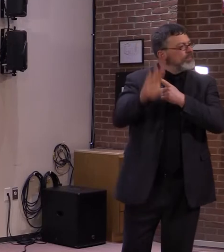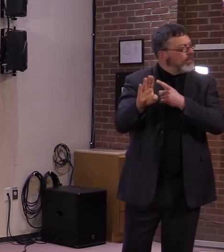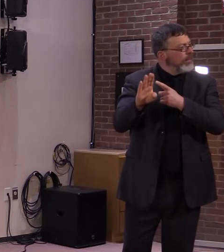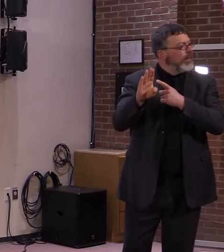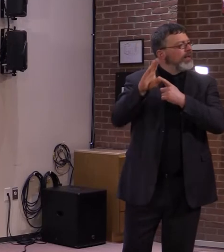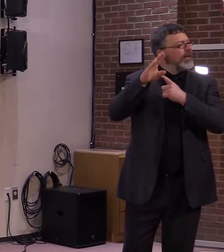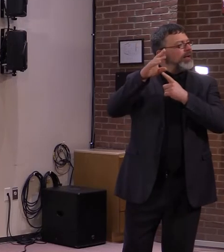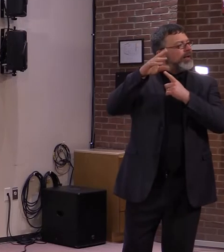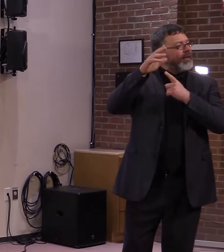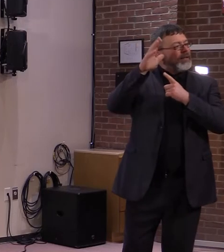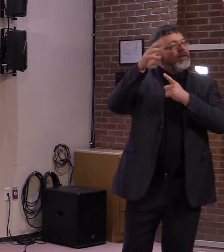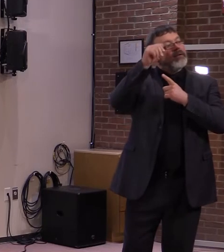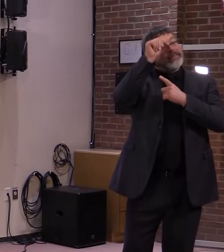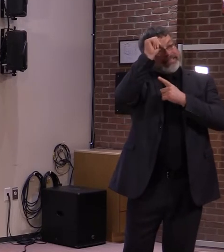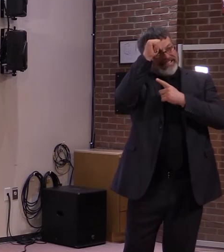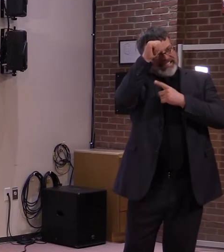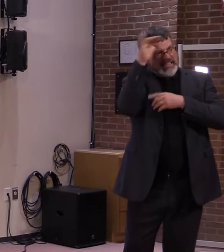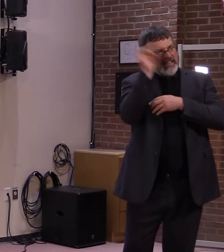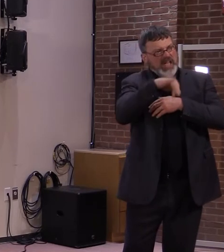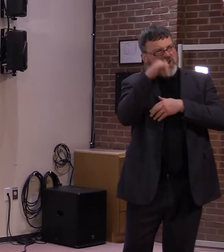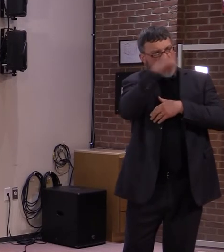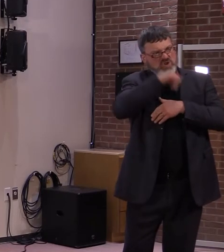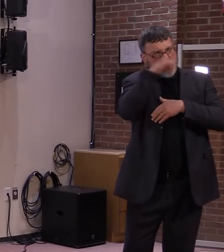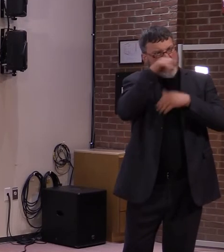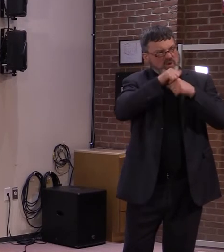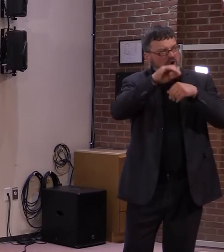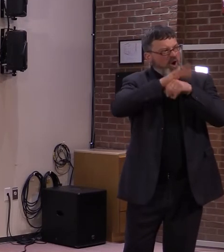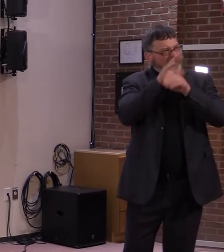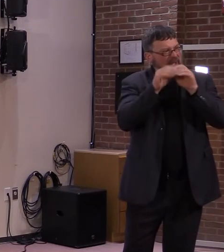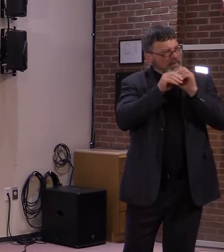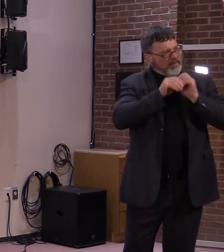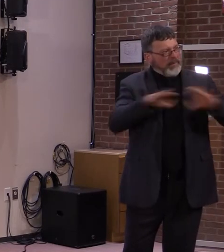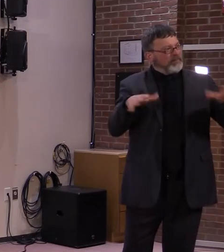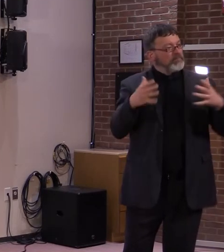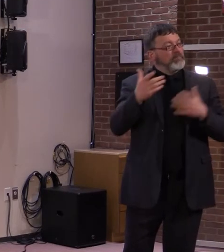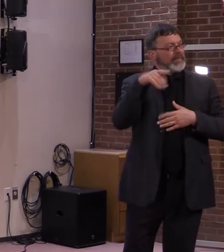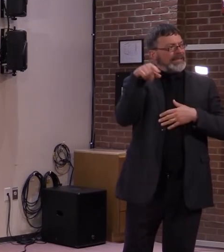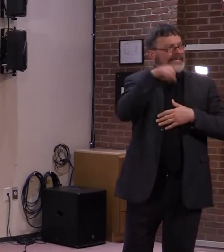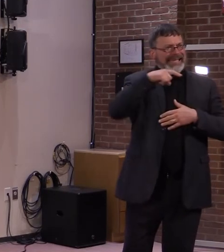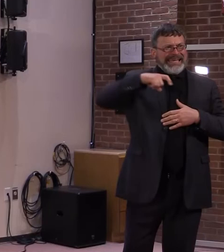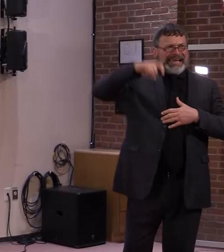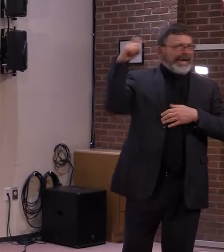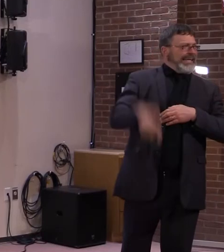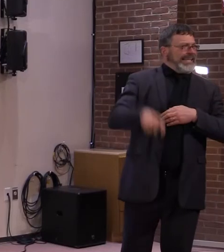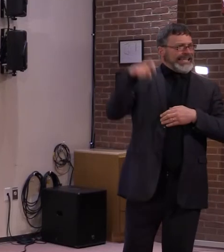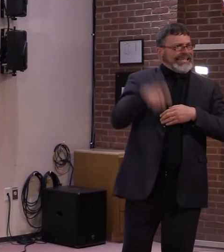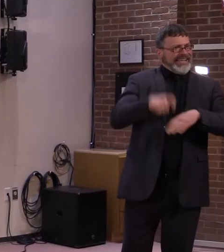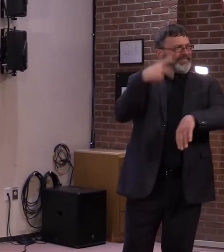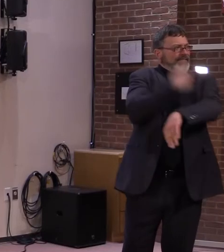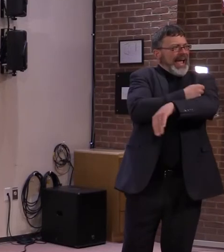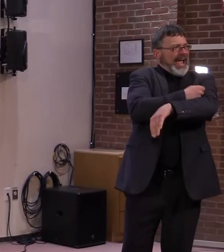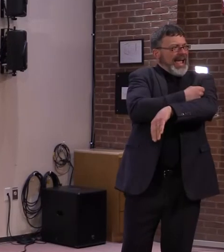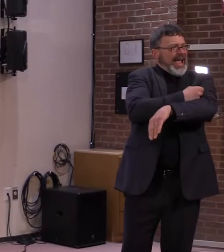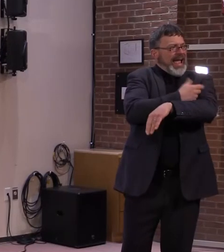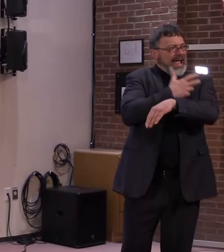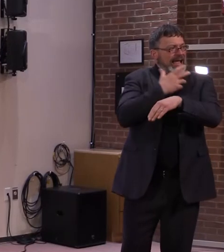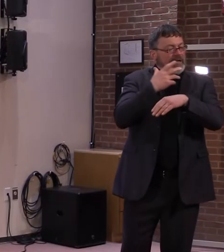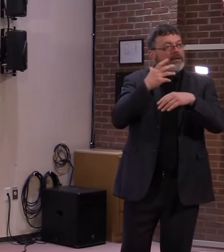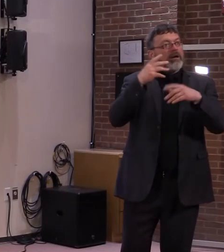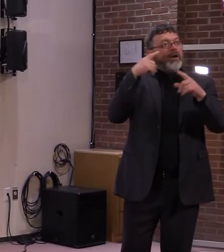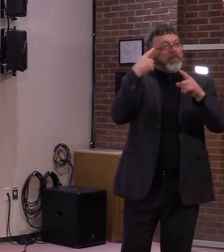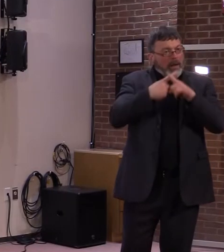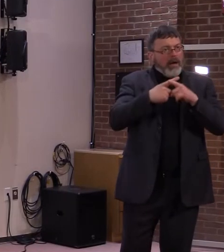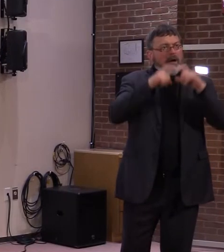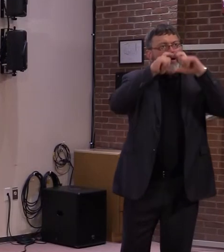about releasing that, maybe sending it to other places that need it? You know, interesting you brought that up because I was thinking about that this morning